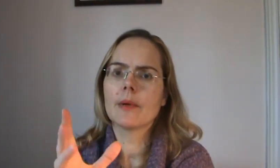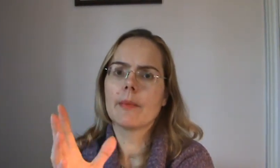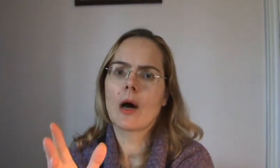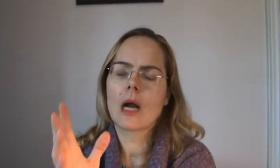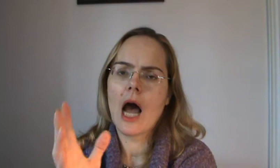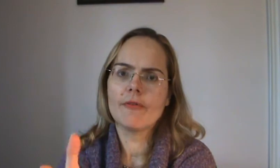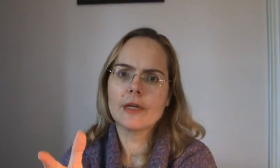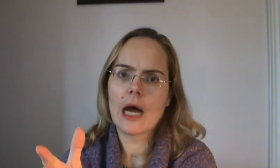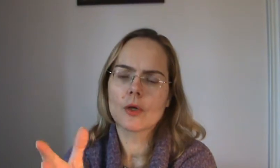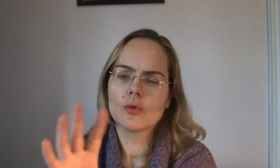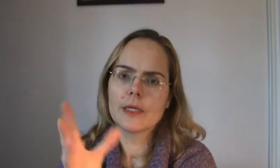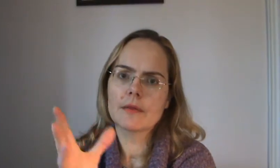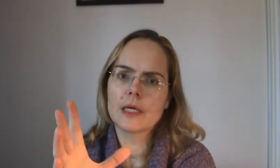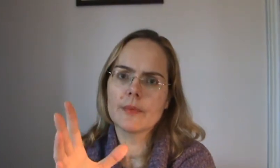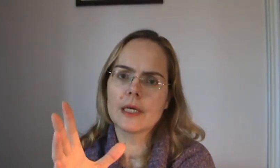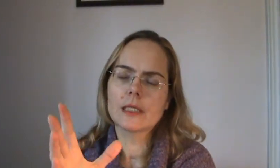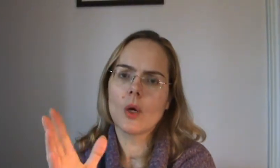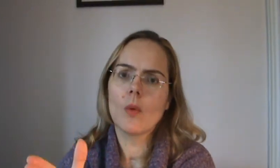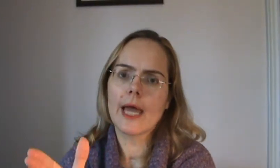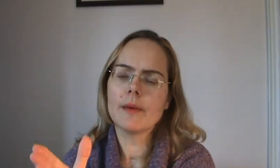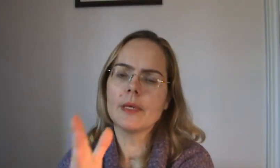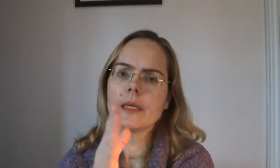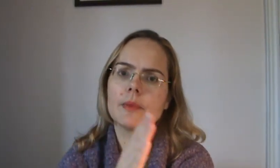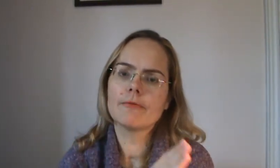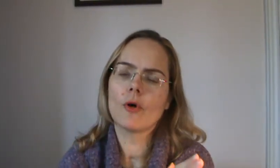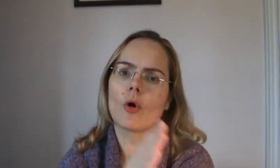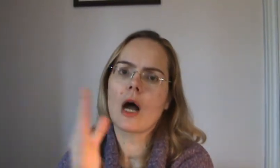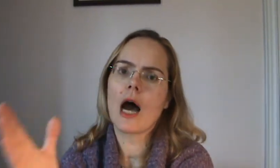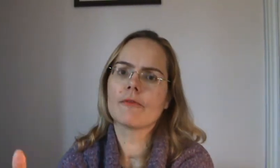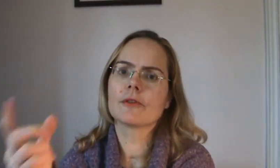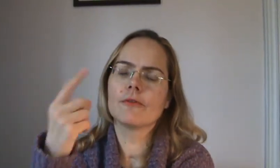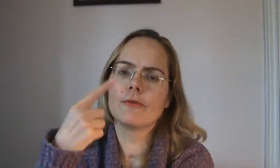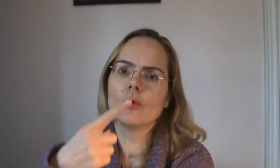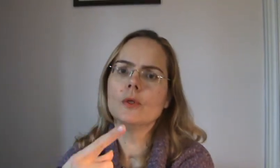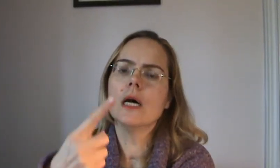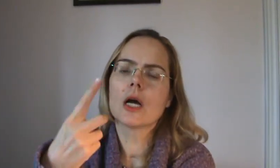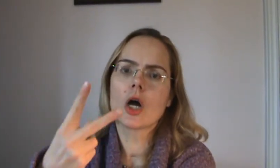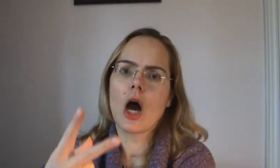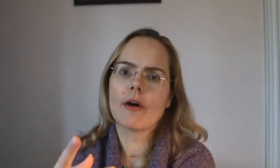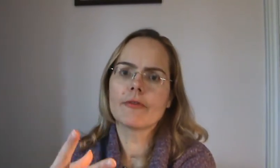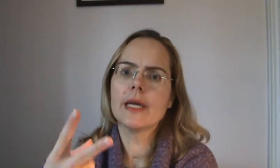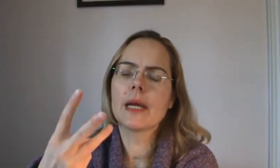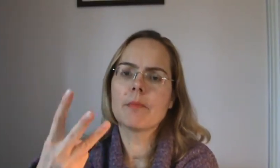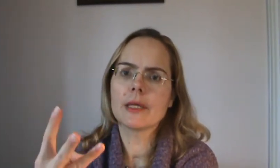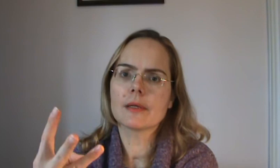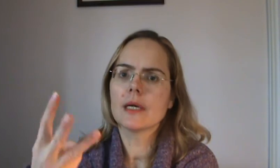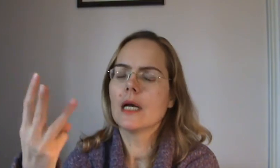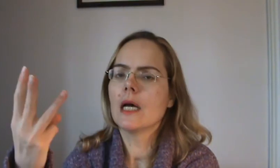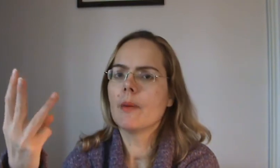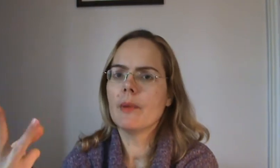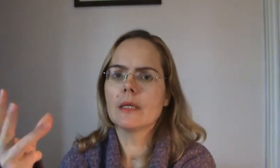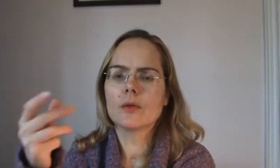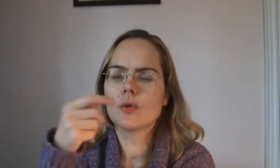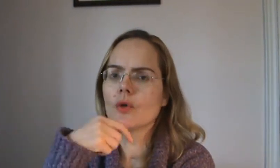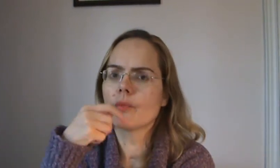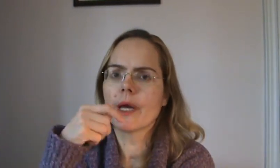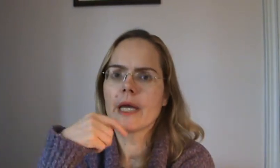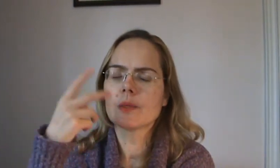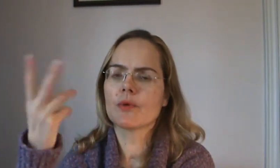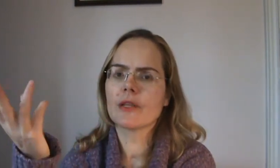about half an hour, 20-30 minutes away, meaning before after food, coffee and mint, mint toothpaste, bread